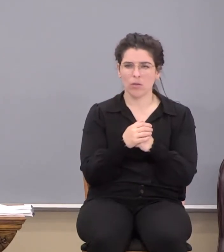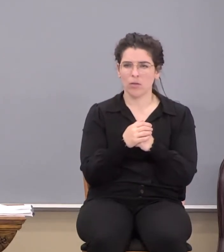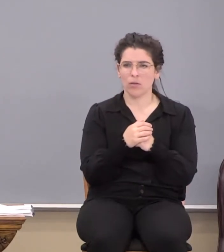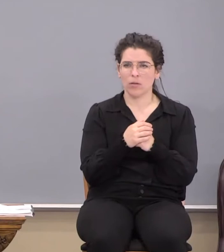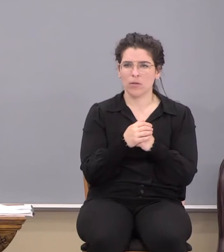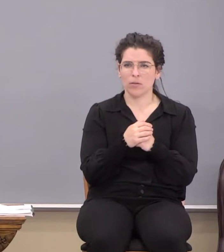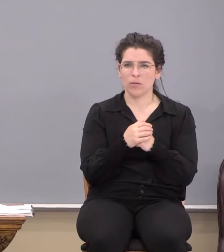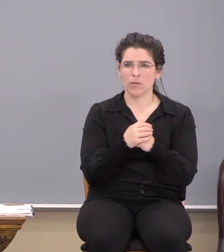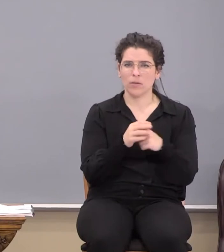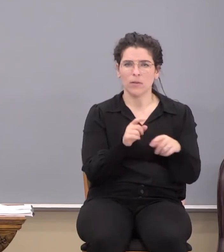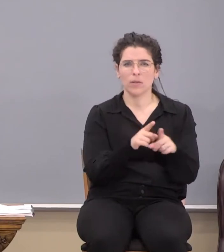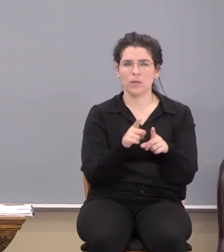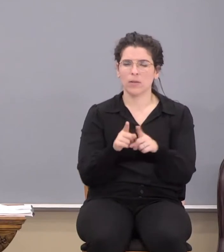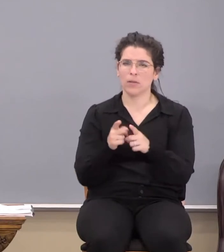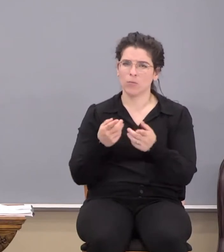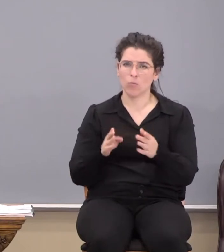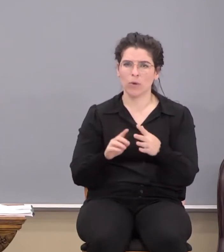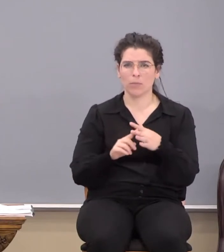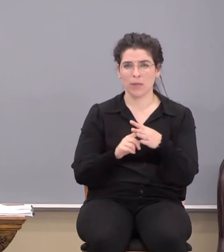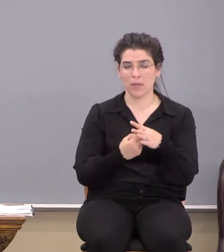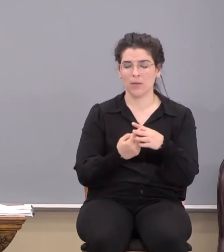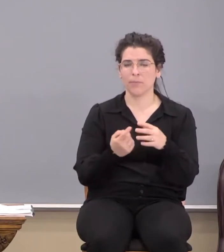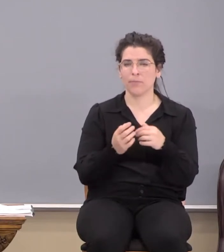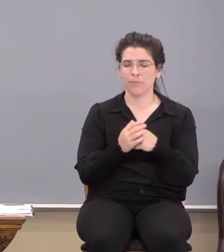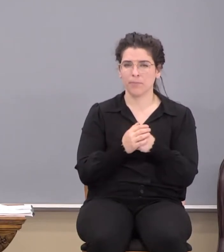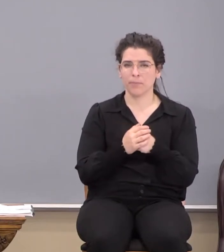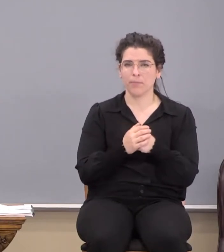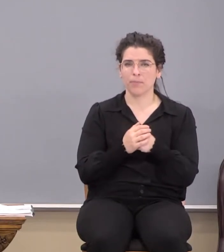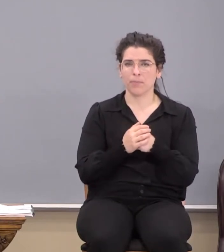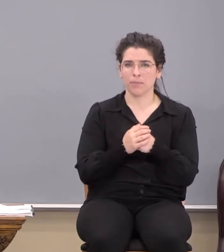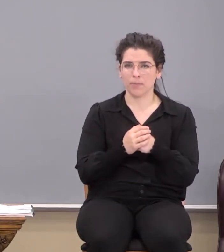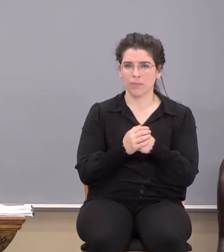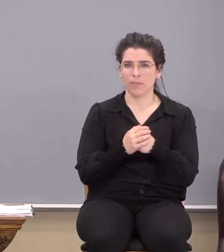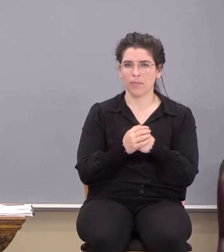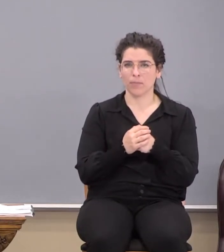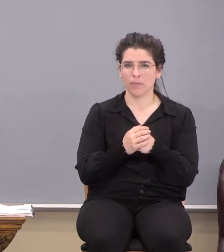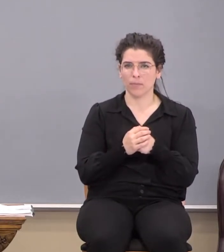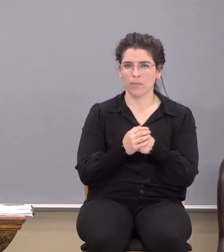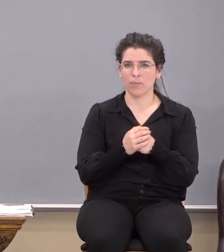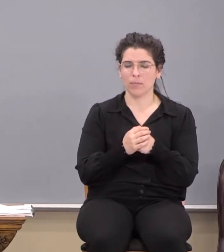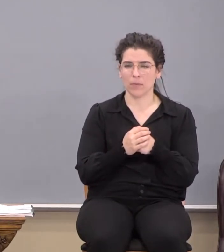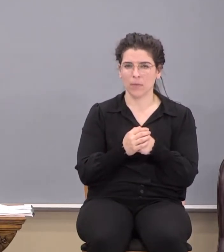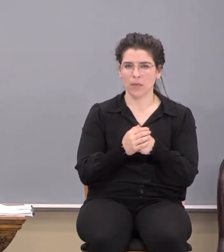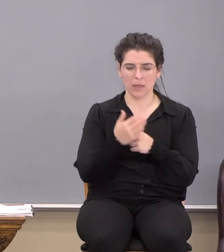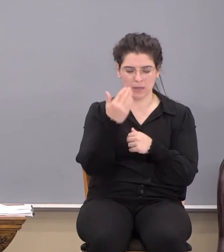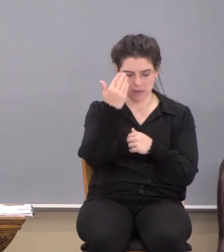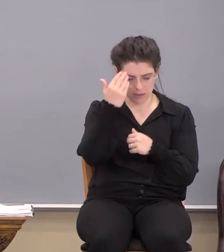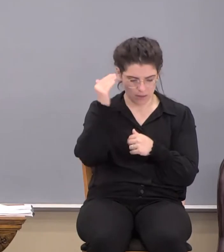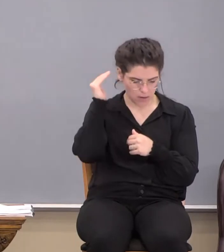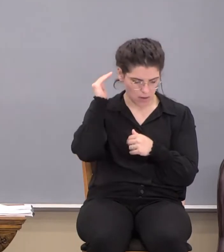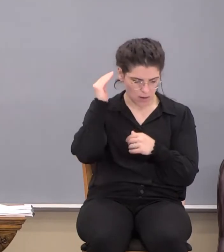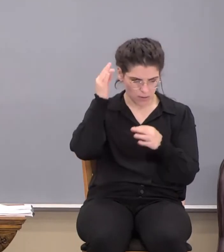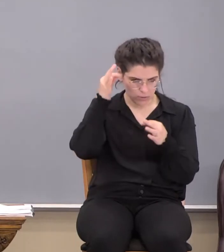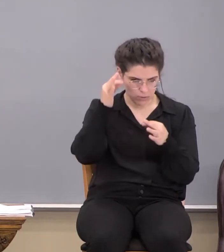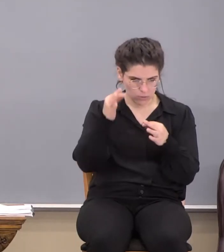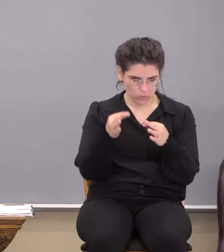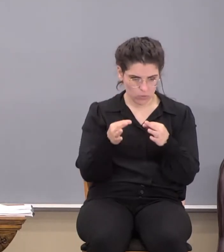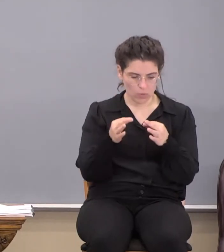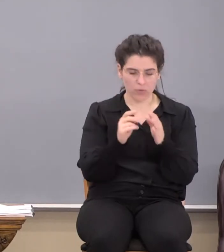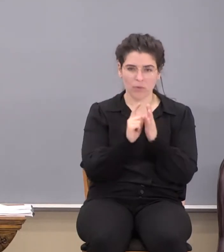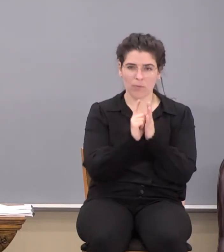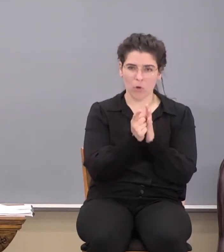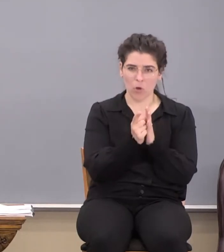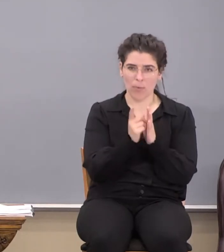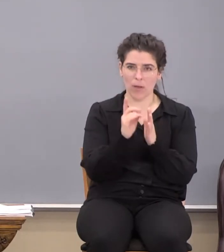The same way it began. It's a conscious choice moment